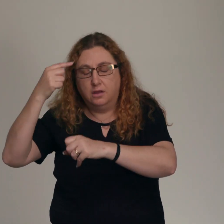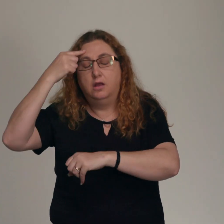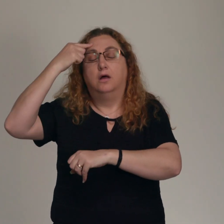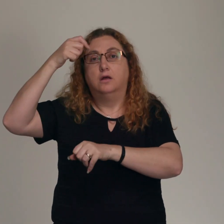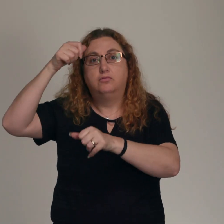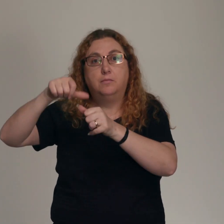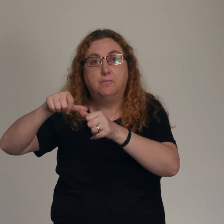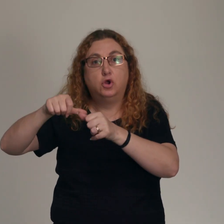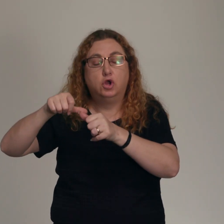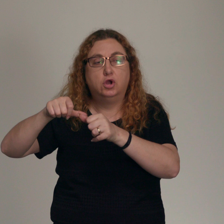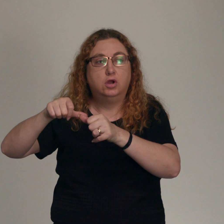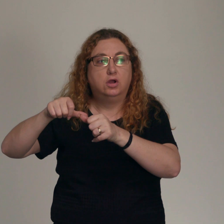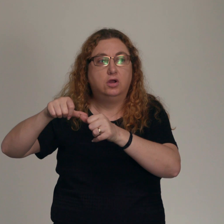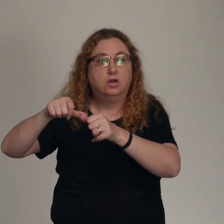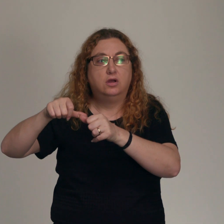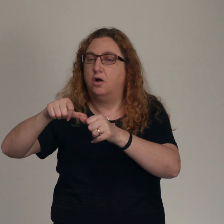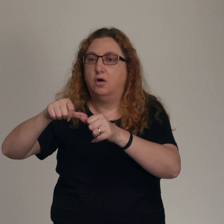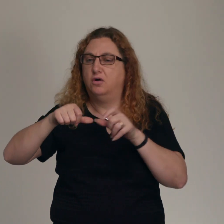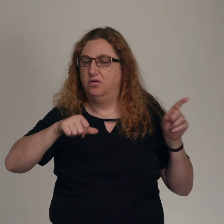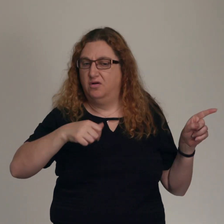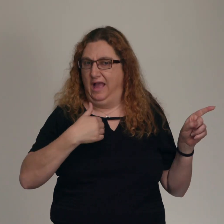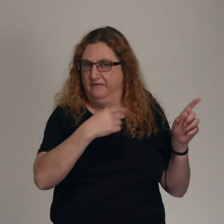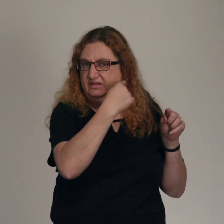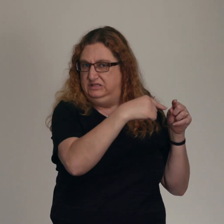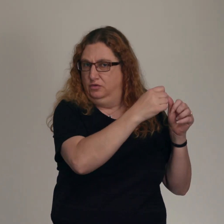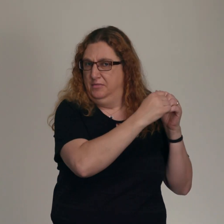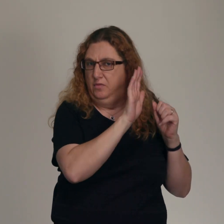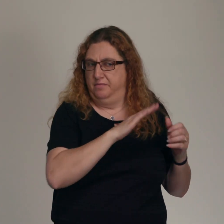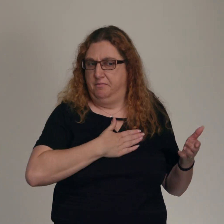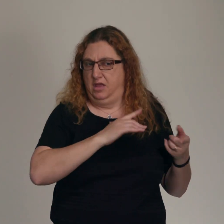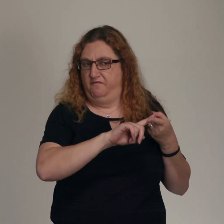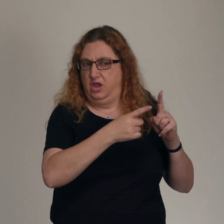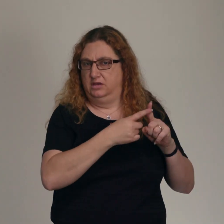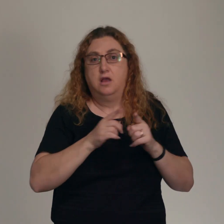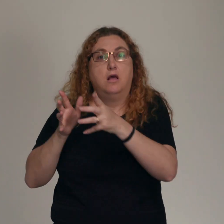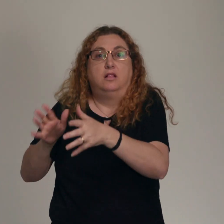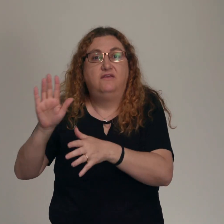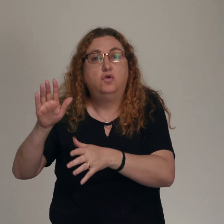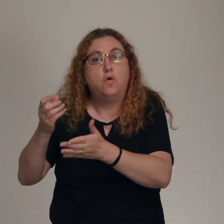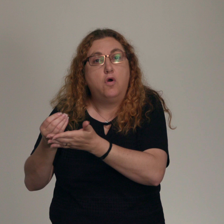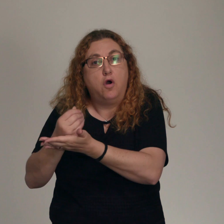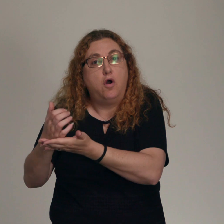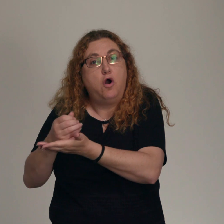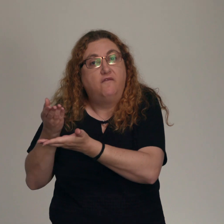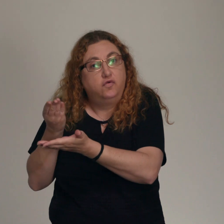has something against you, leave your gift there in front of the altar. First go and be reconciled to them.